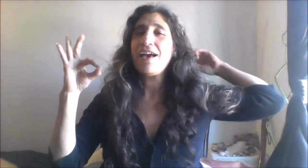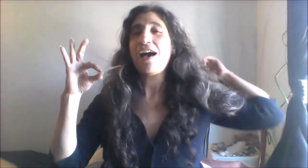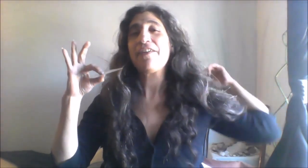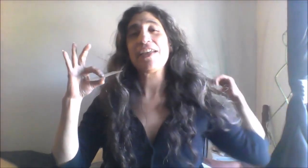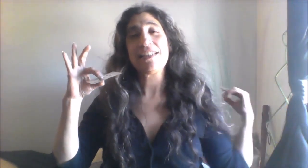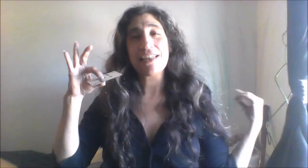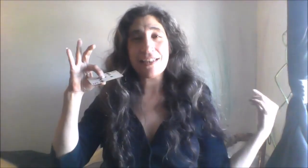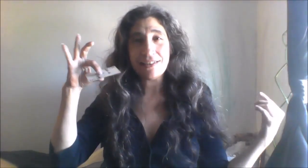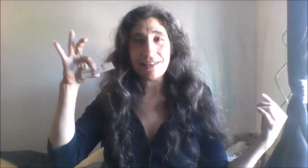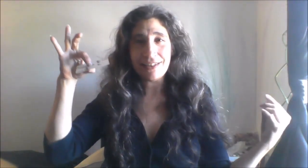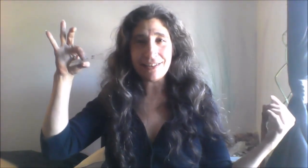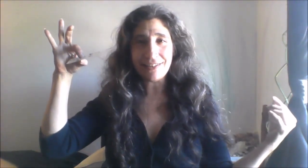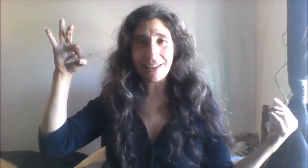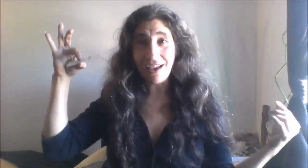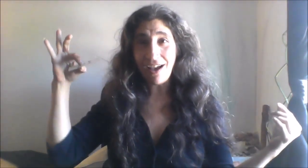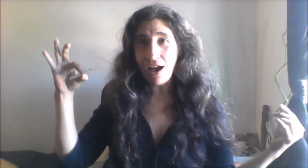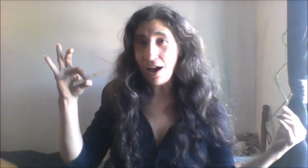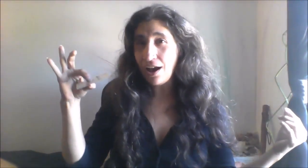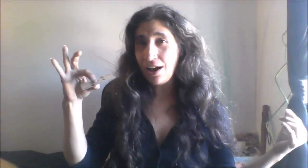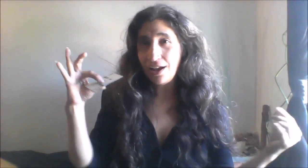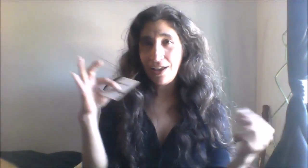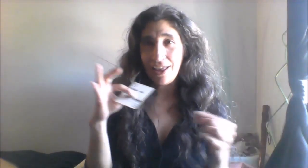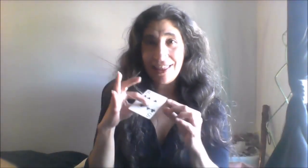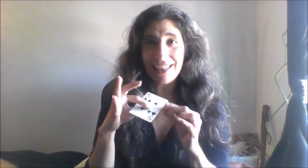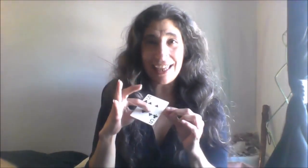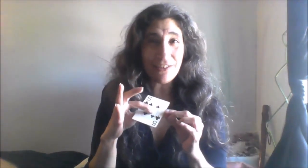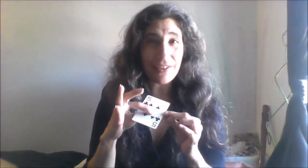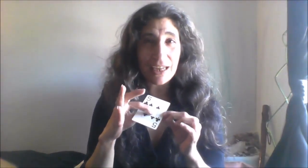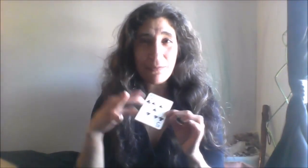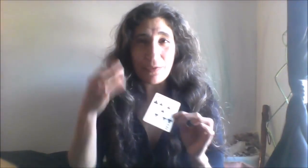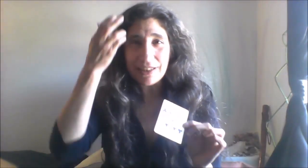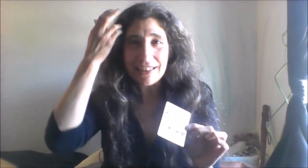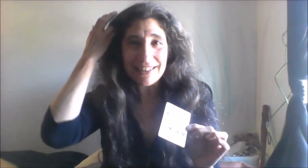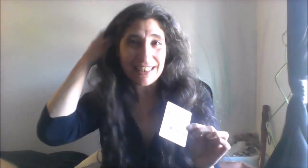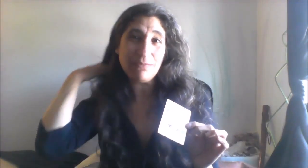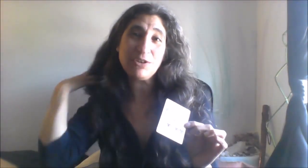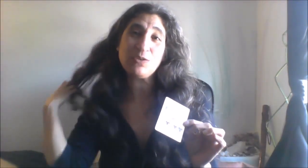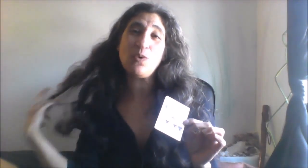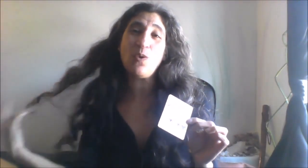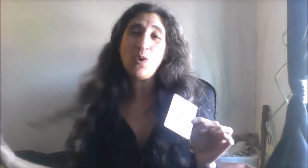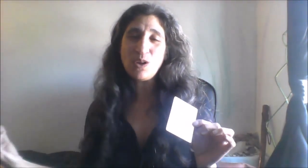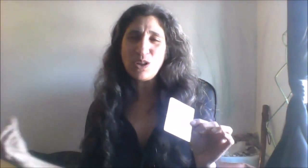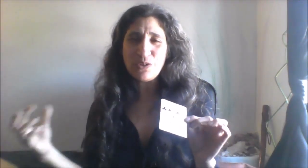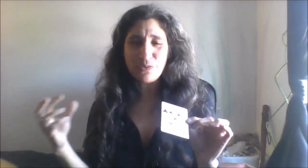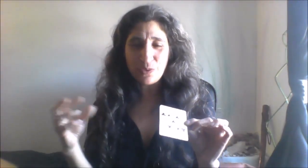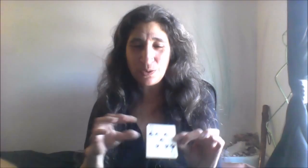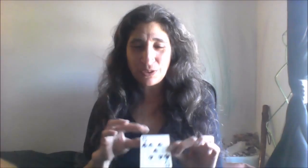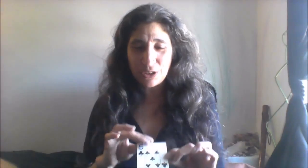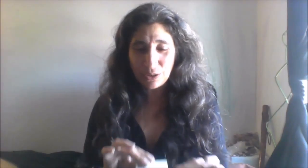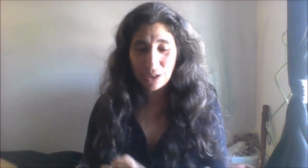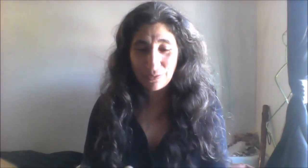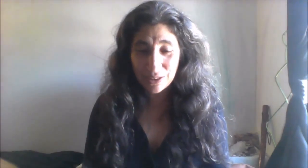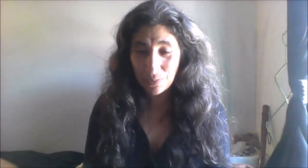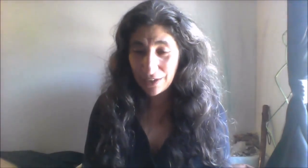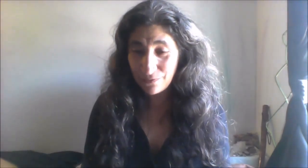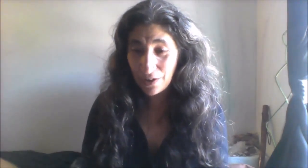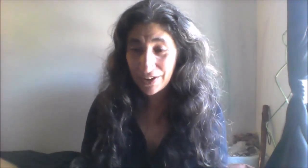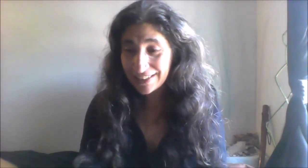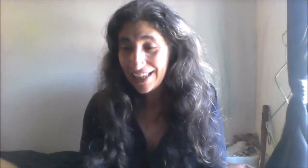mountain goat over the orangutan okay the mountain goat over the orangutan the mountain goat